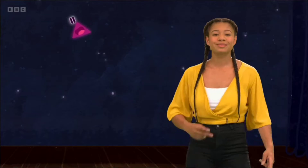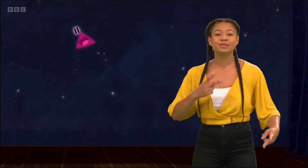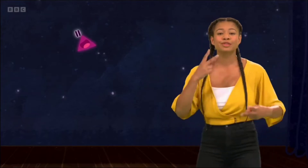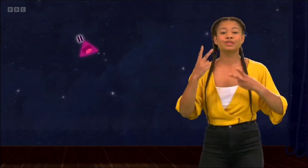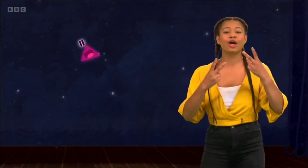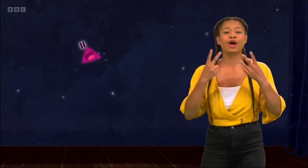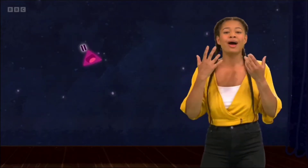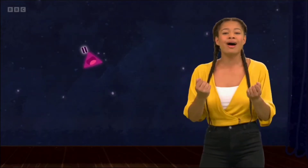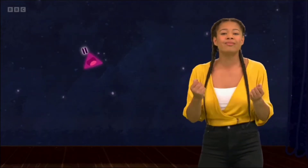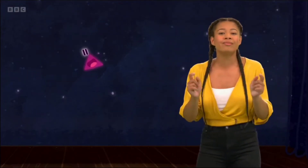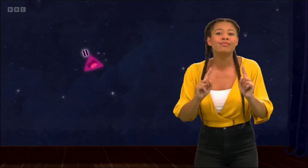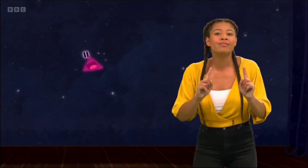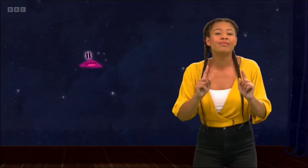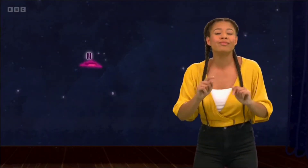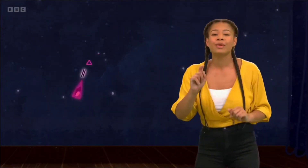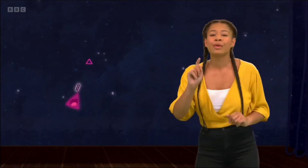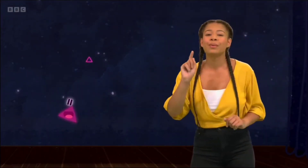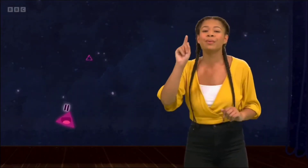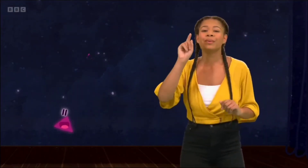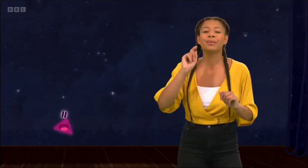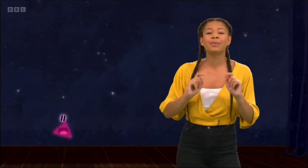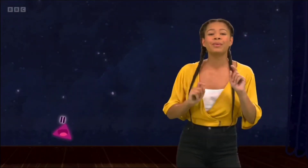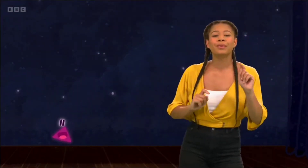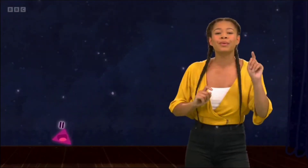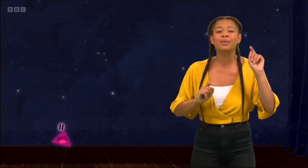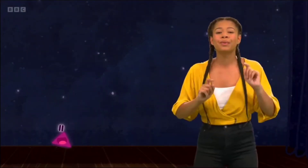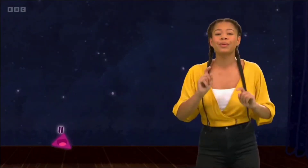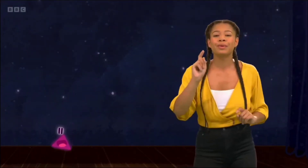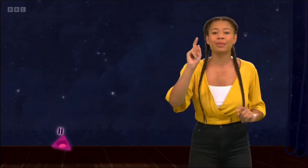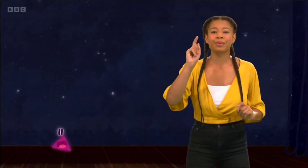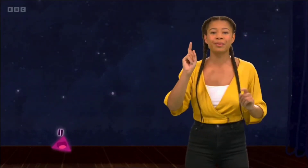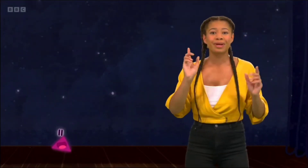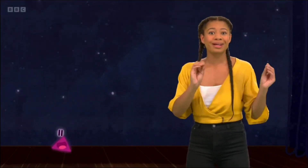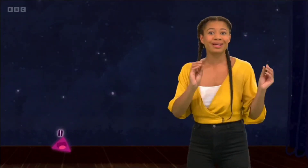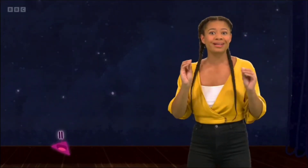Click-clack will make the twinkly little sounds.